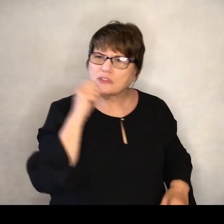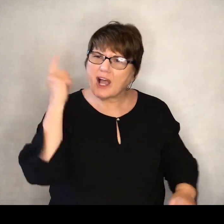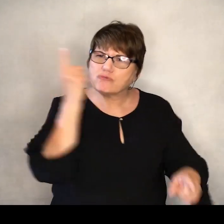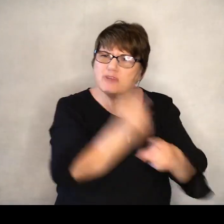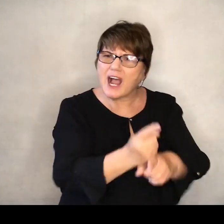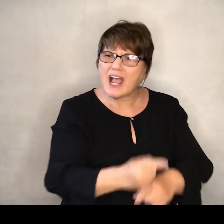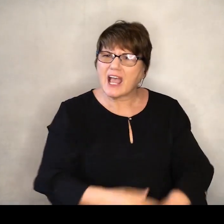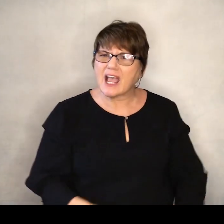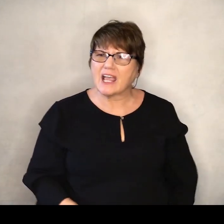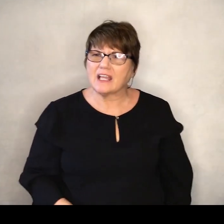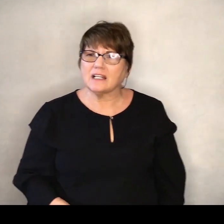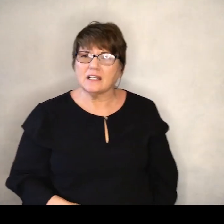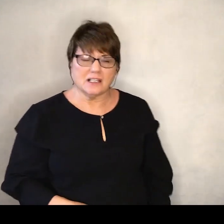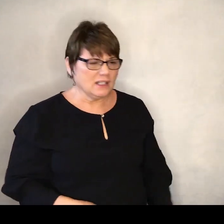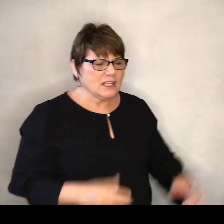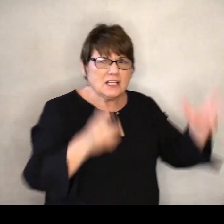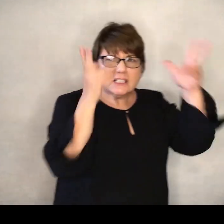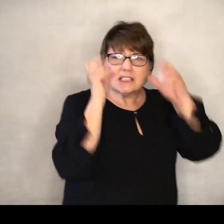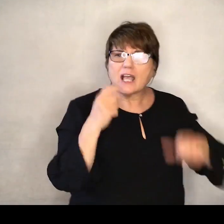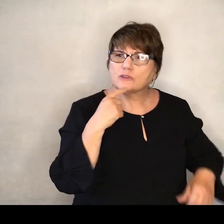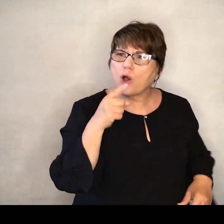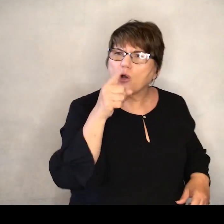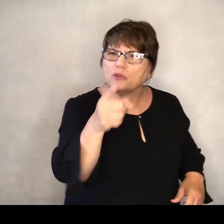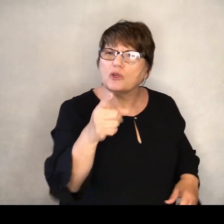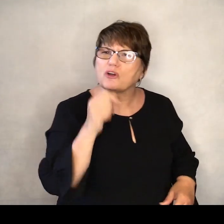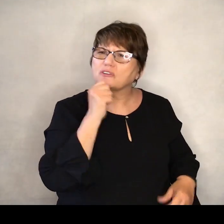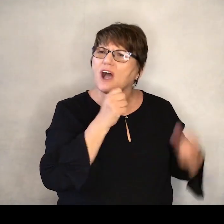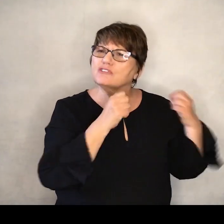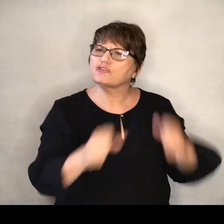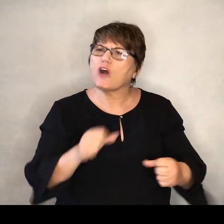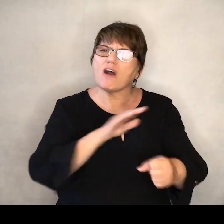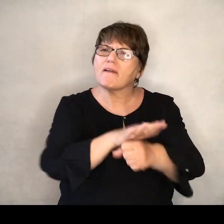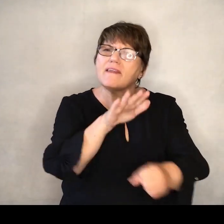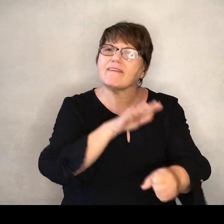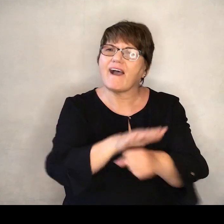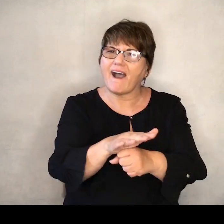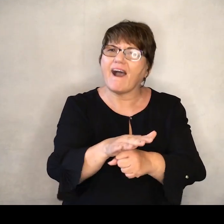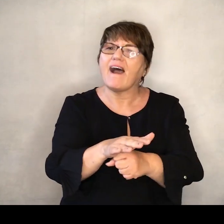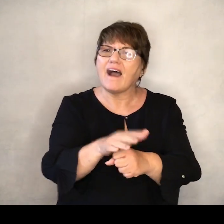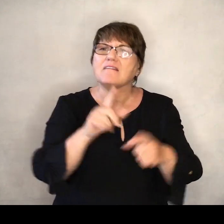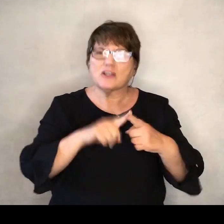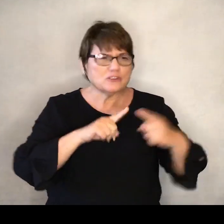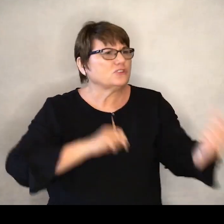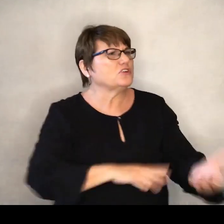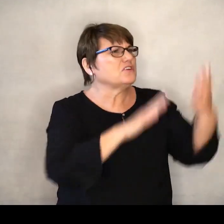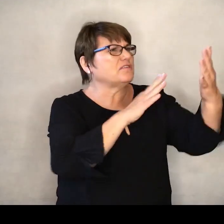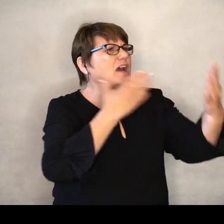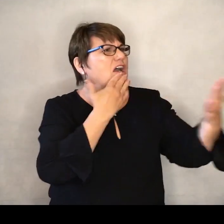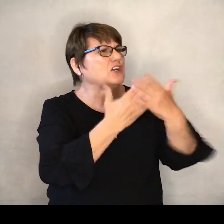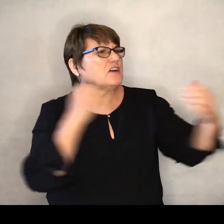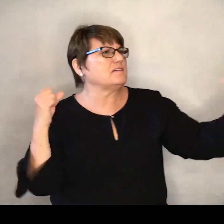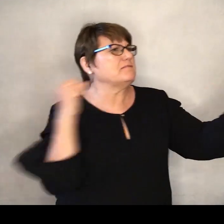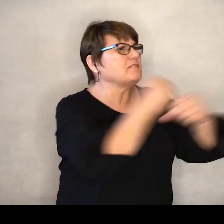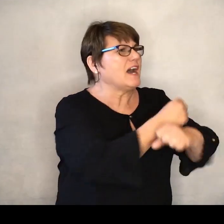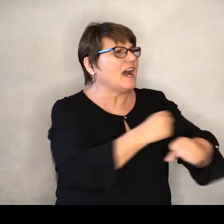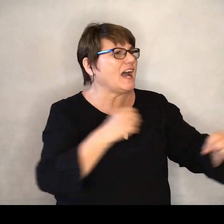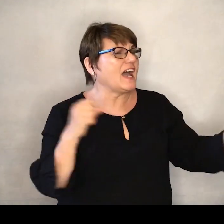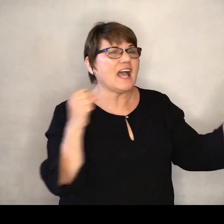When he told you you're not strong enough To put up a good fight